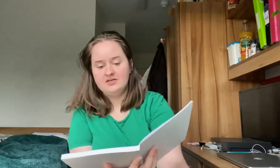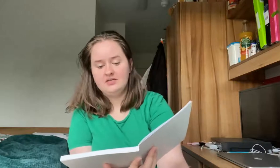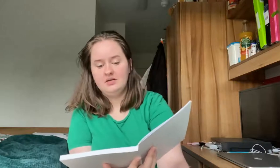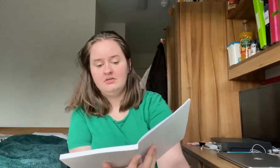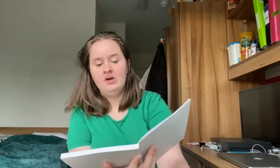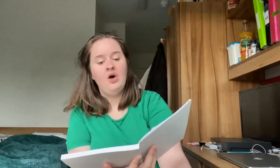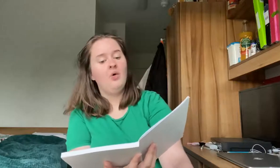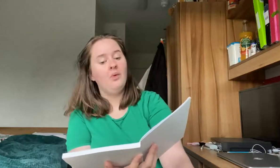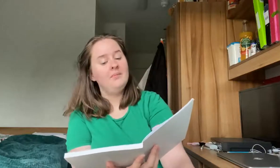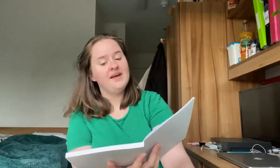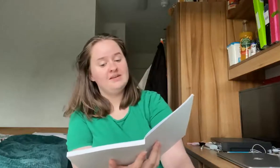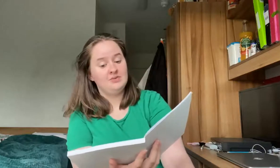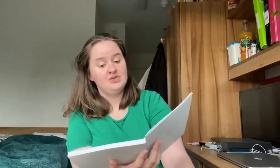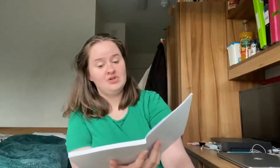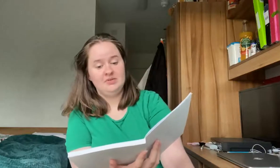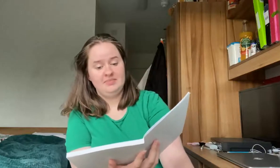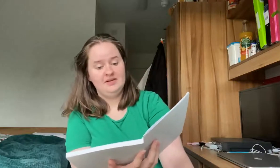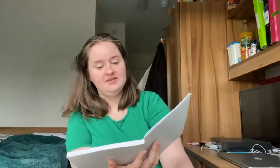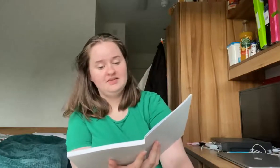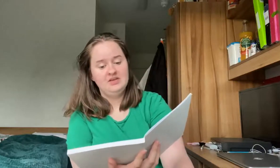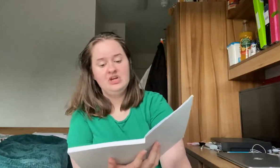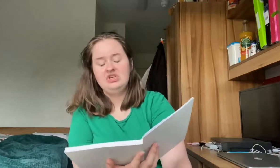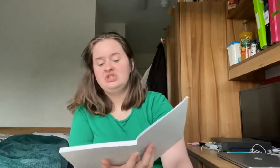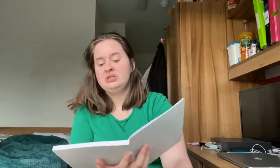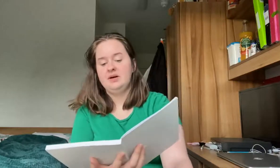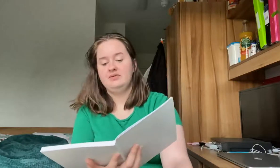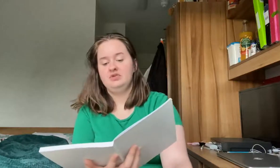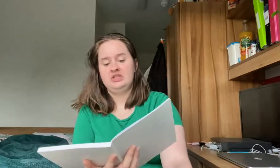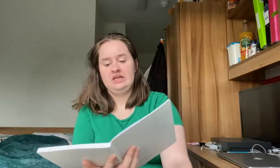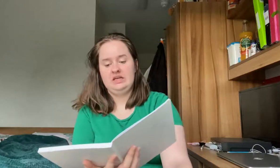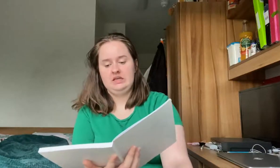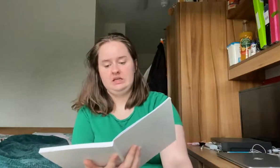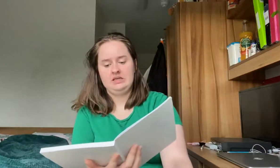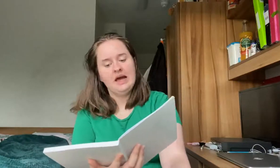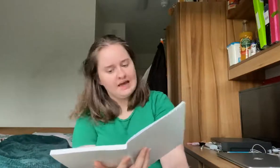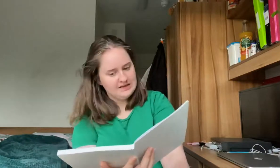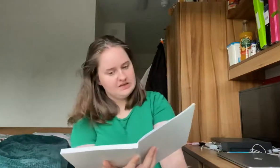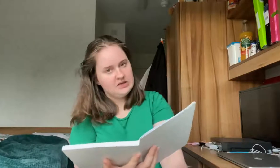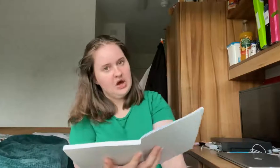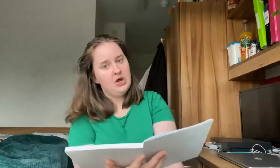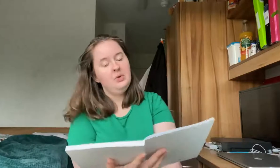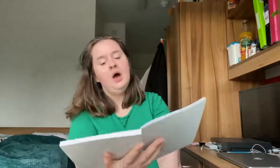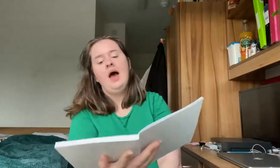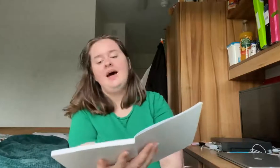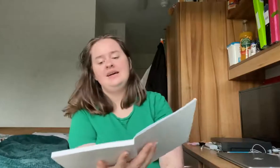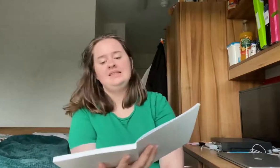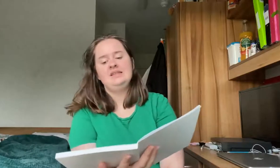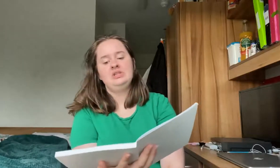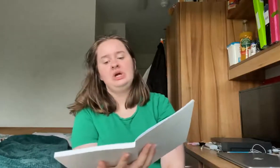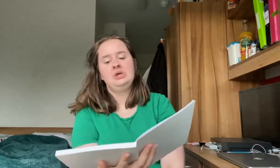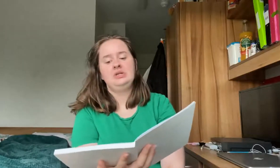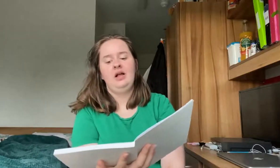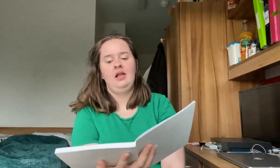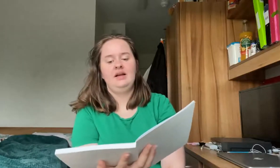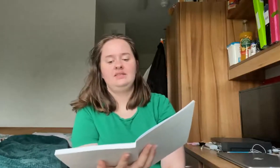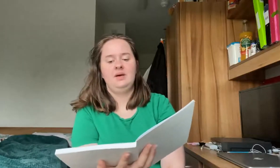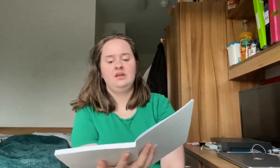£1 on a bus £2.40 in Tesco and in total I spent